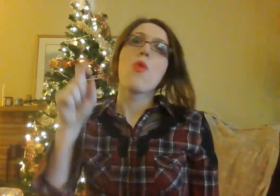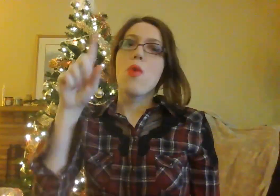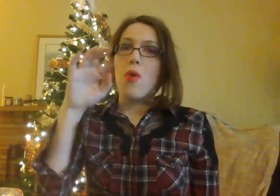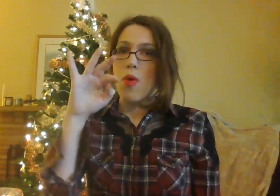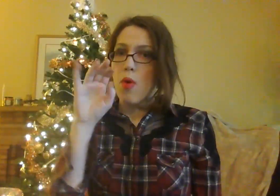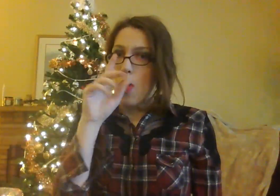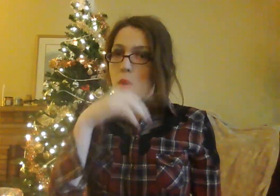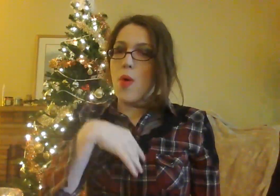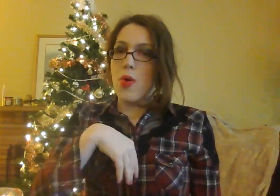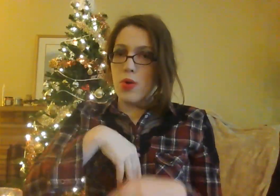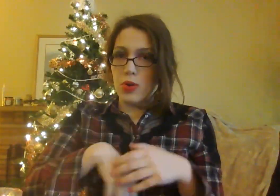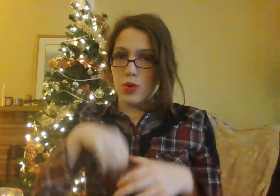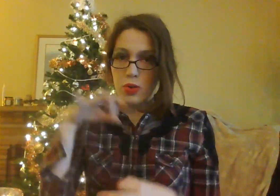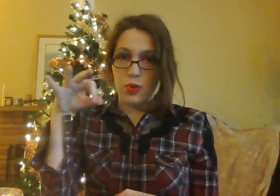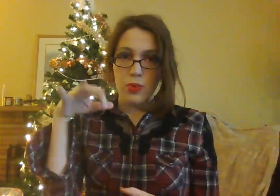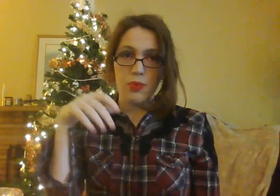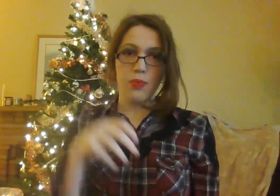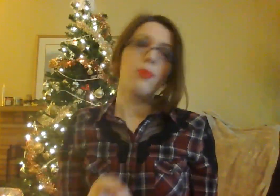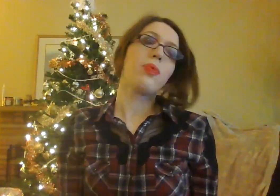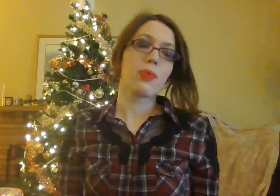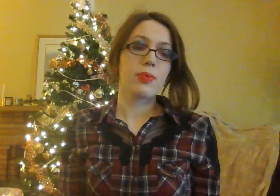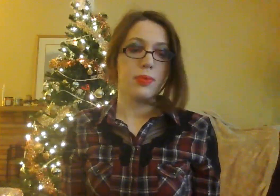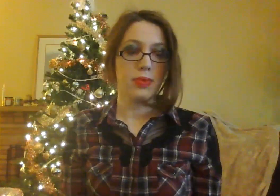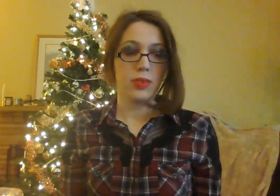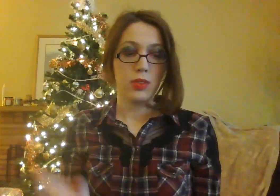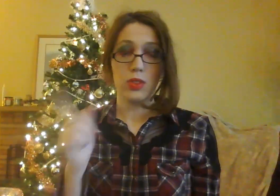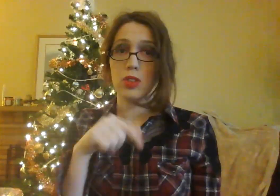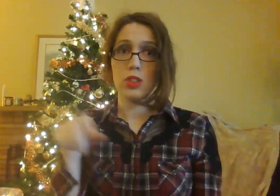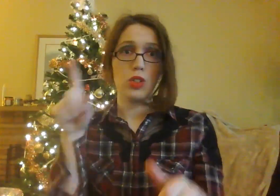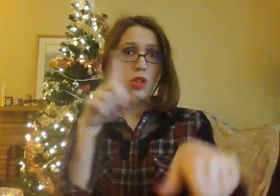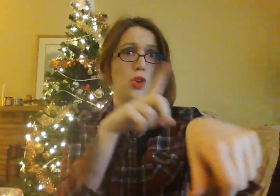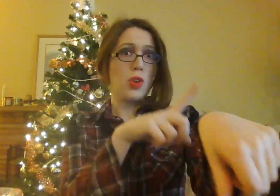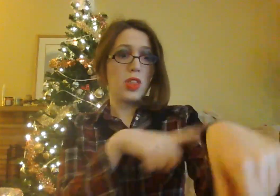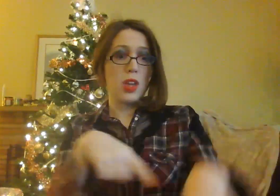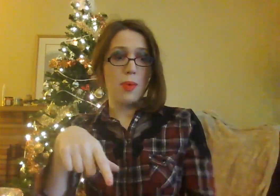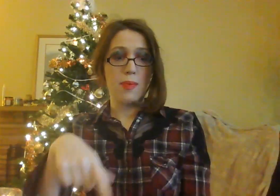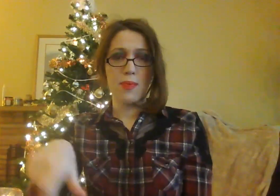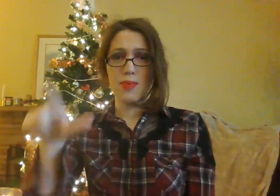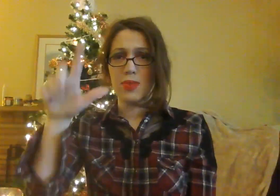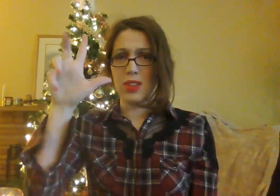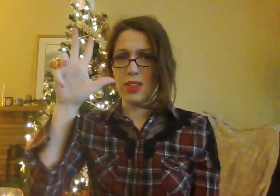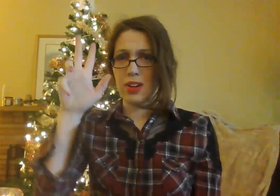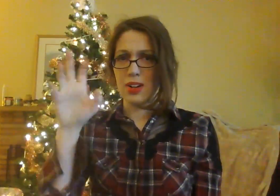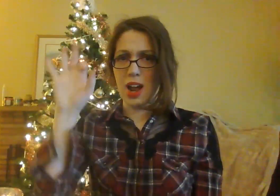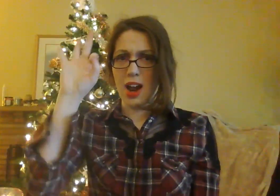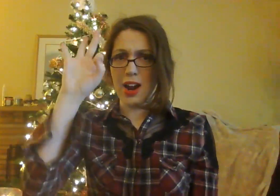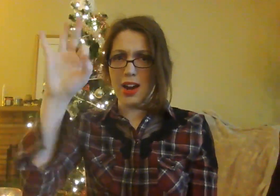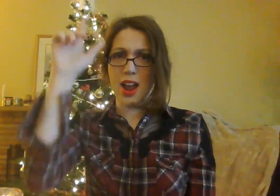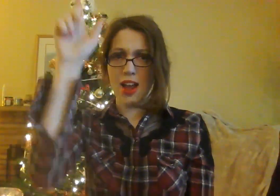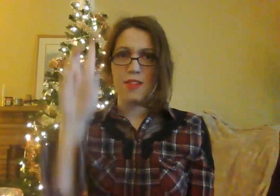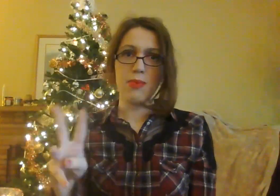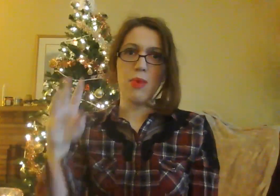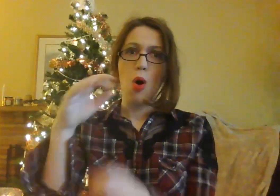Grinch. I wouldn't touch you with a thirty-nine-and-a-half-foot pole.